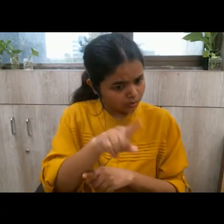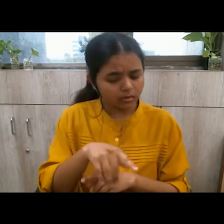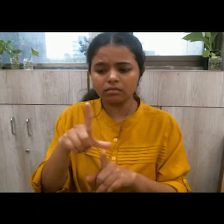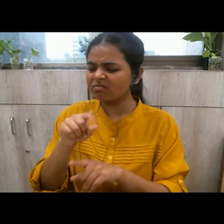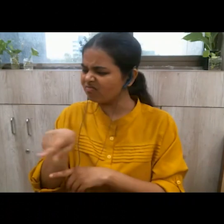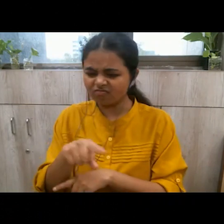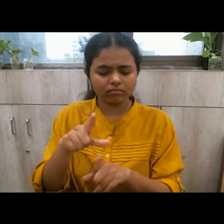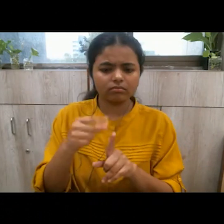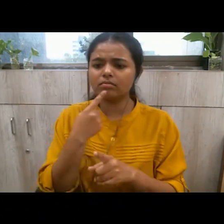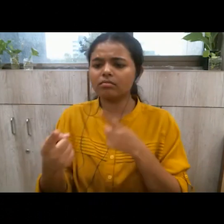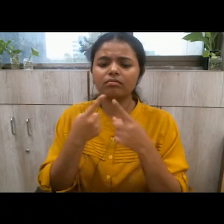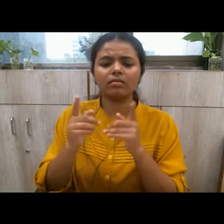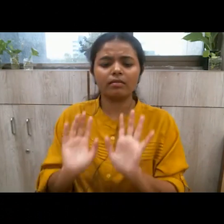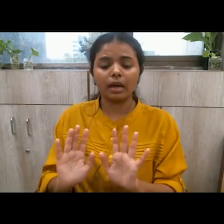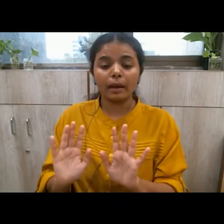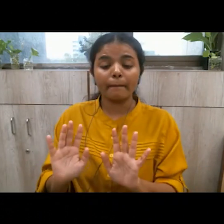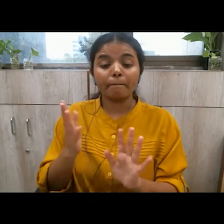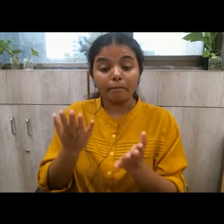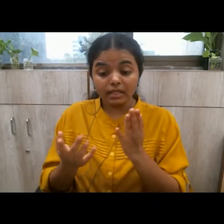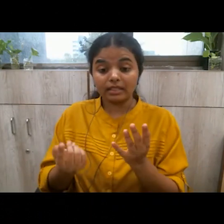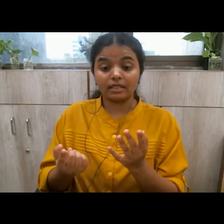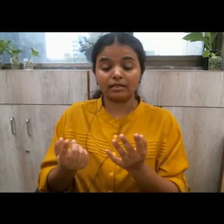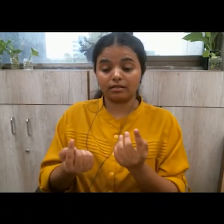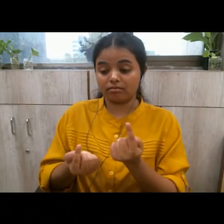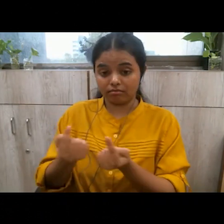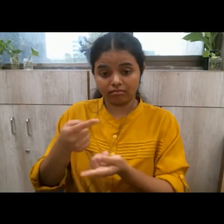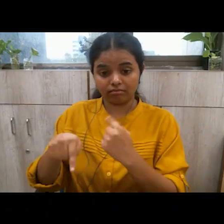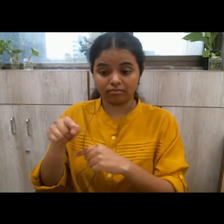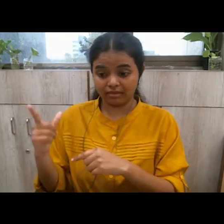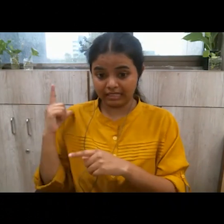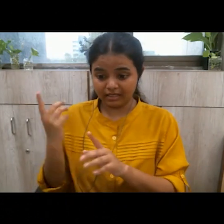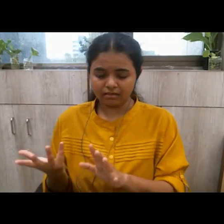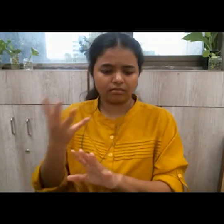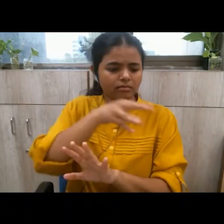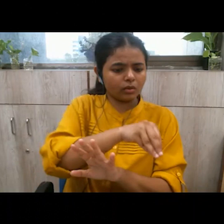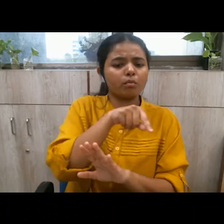person doing a social service can be a leader because he does not have to